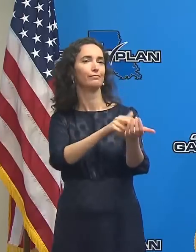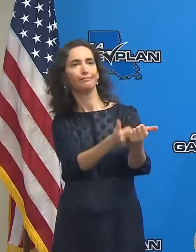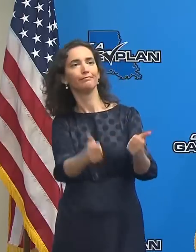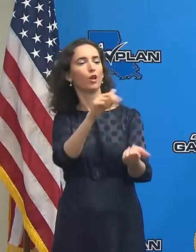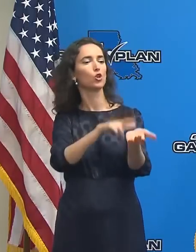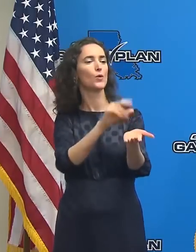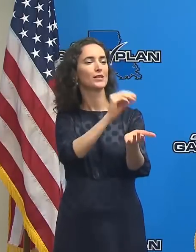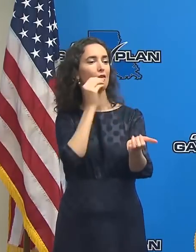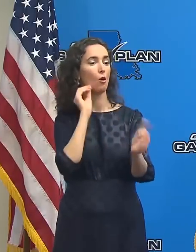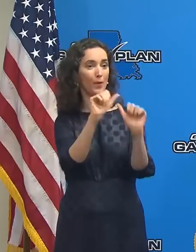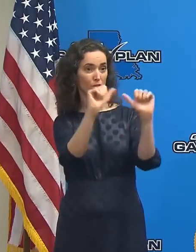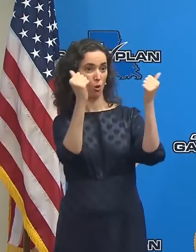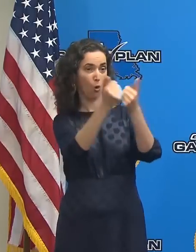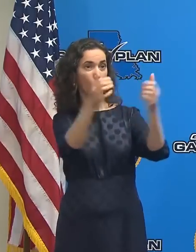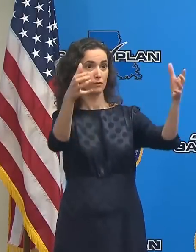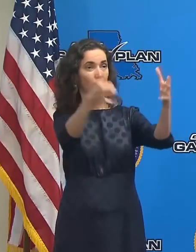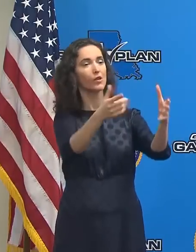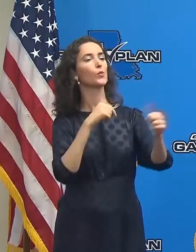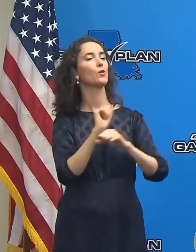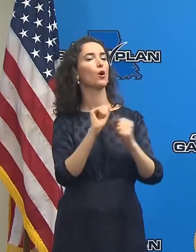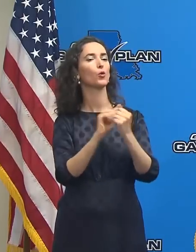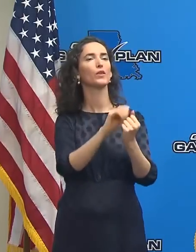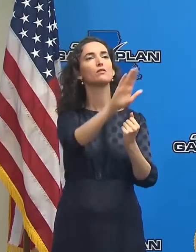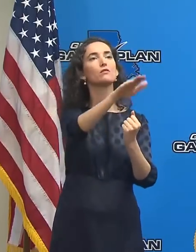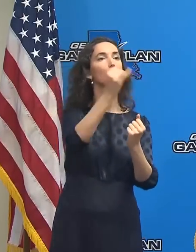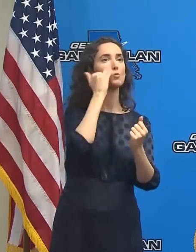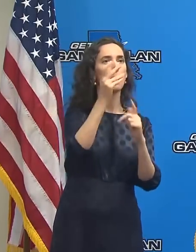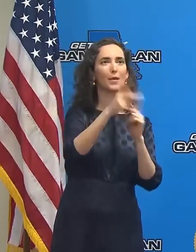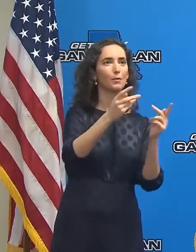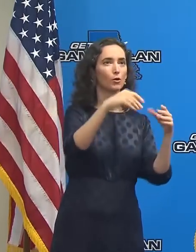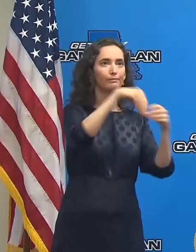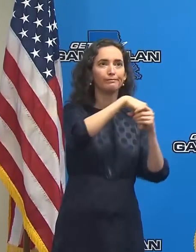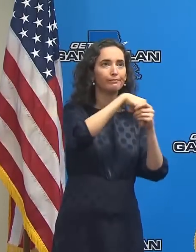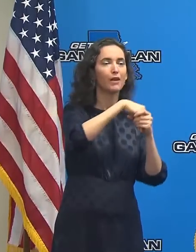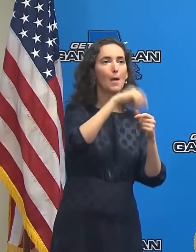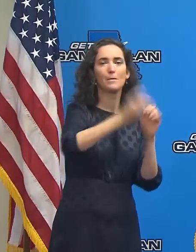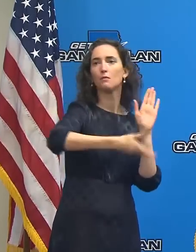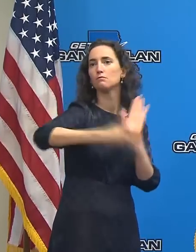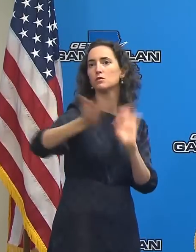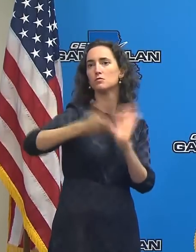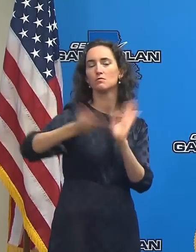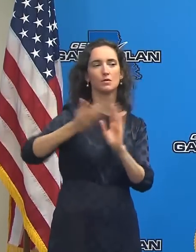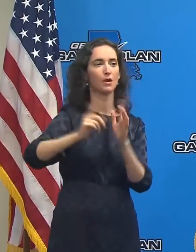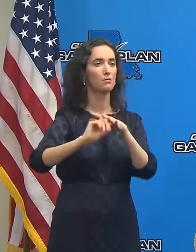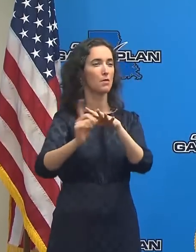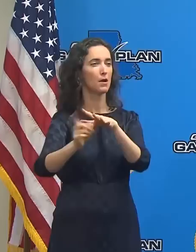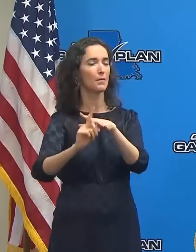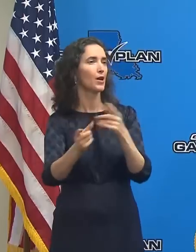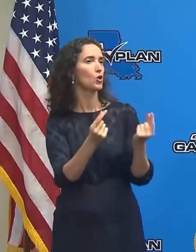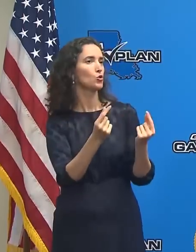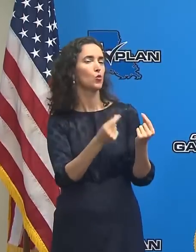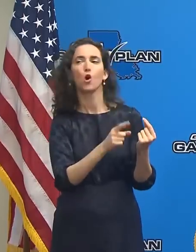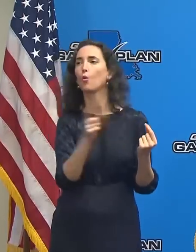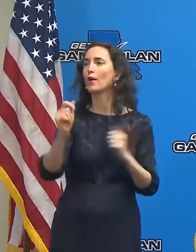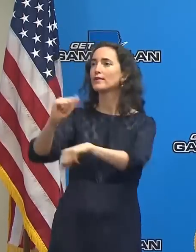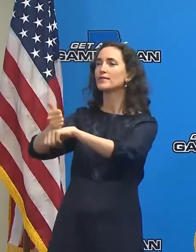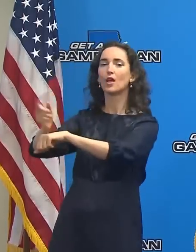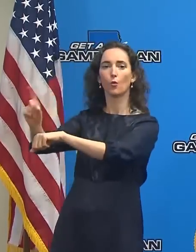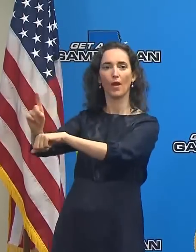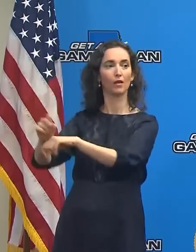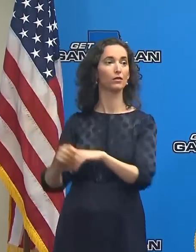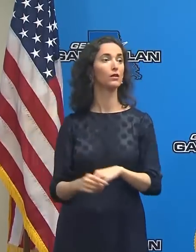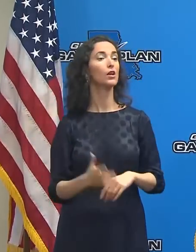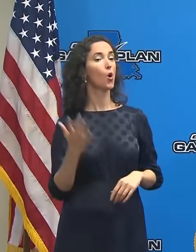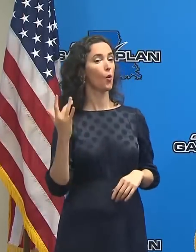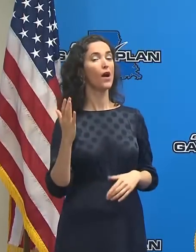so that they can implement their point to point evacuations, those that that are evacuating, because there have been times in the past where the more